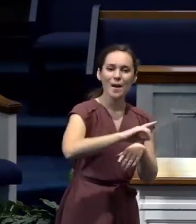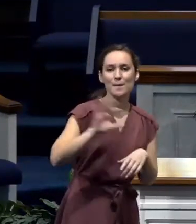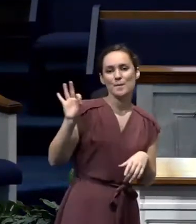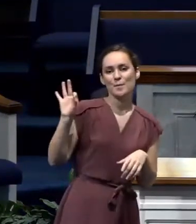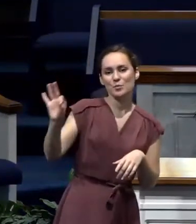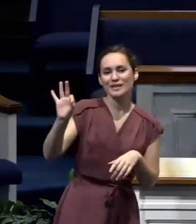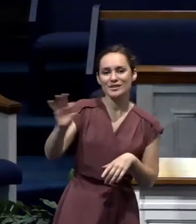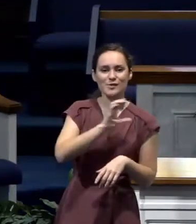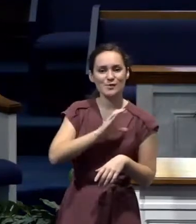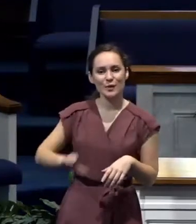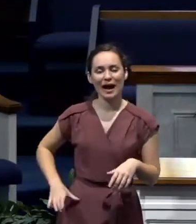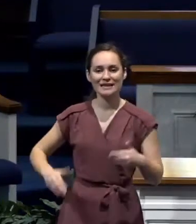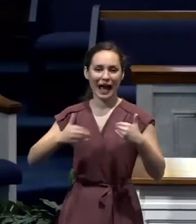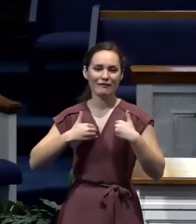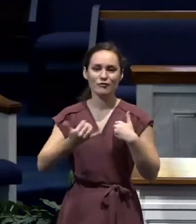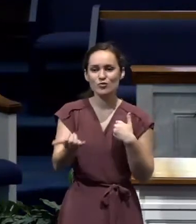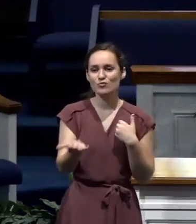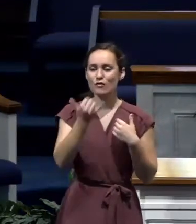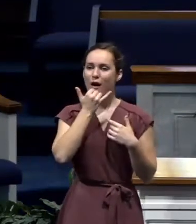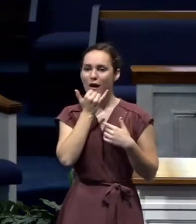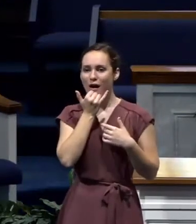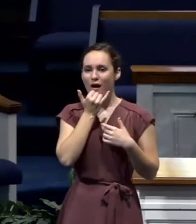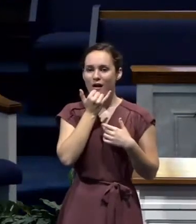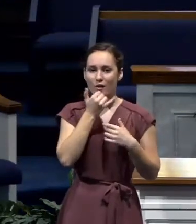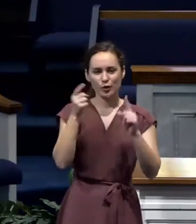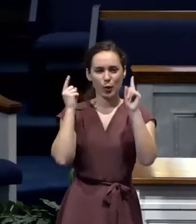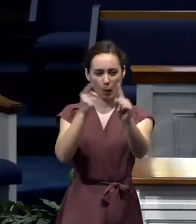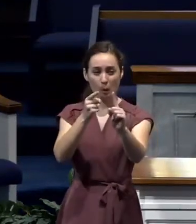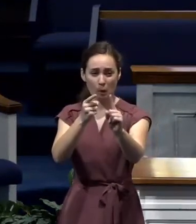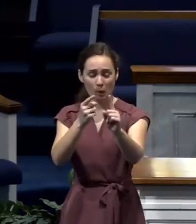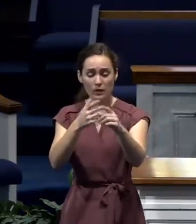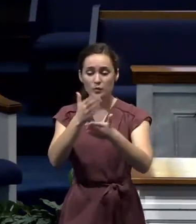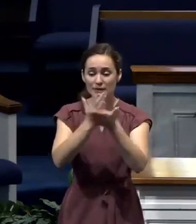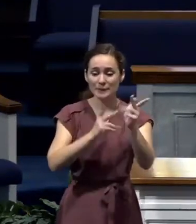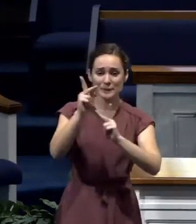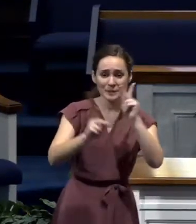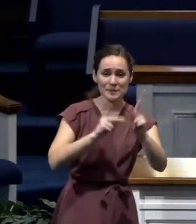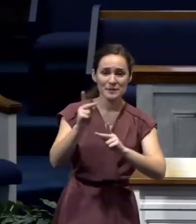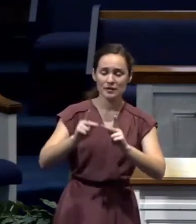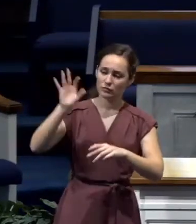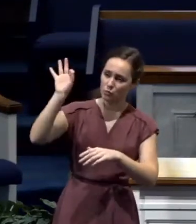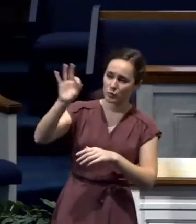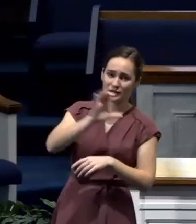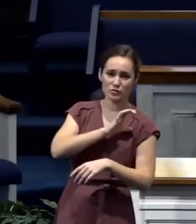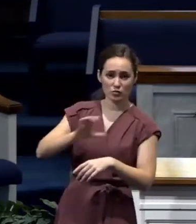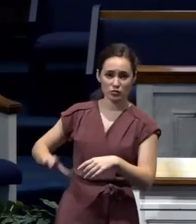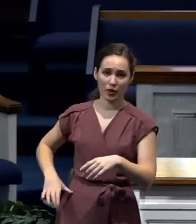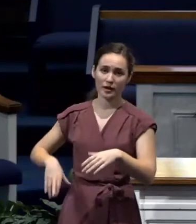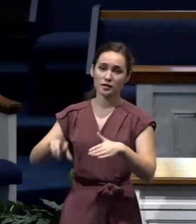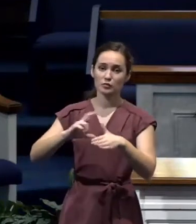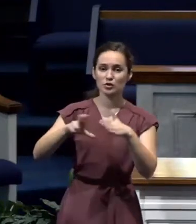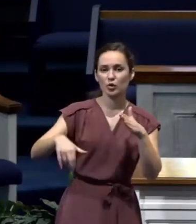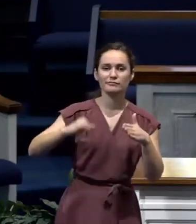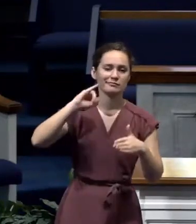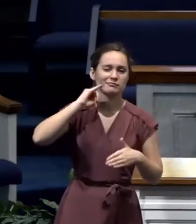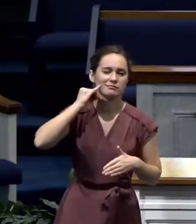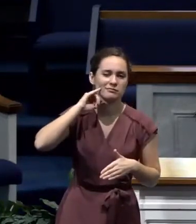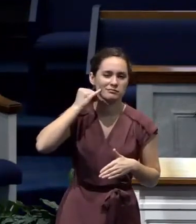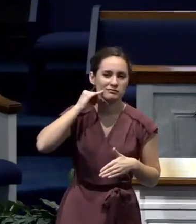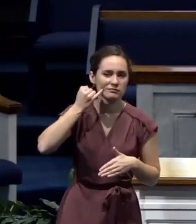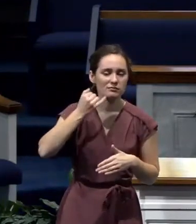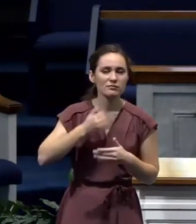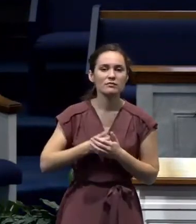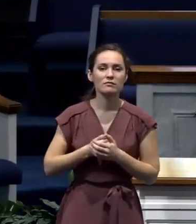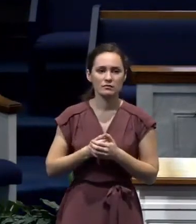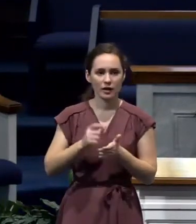unworthy motives, Paul said. One, he said that he preaches Christ out of envy in verse number 15,